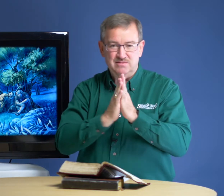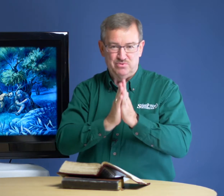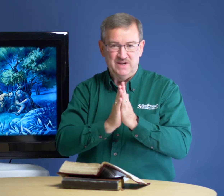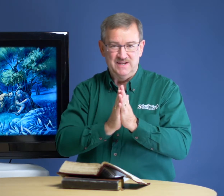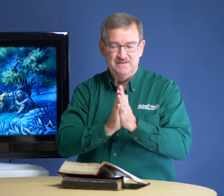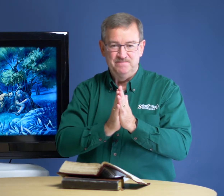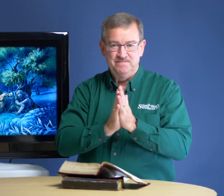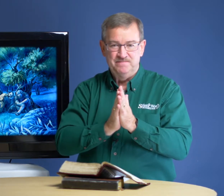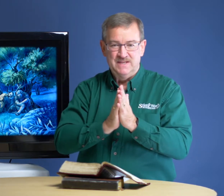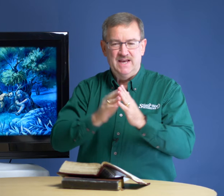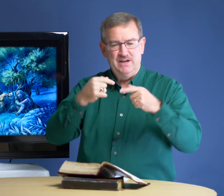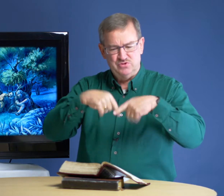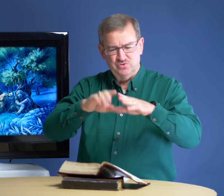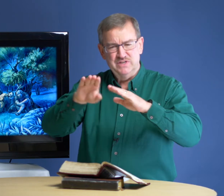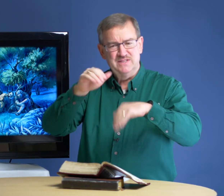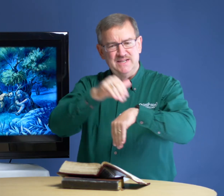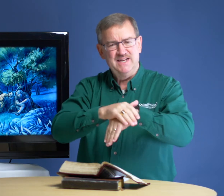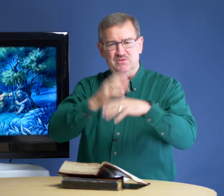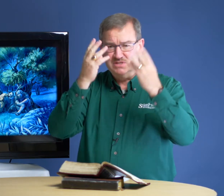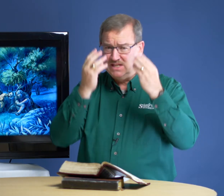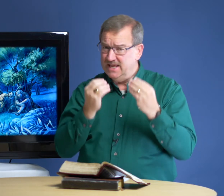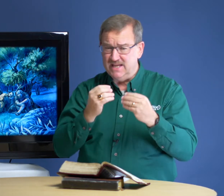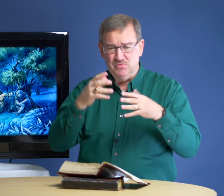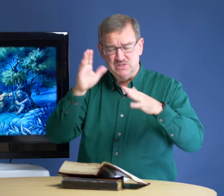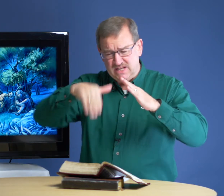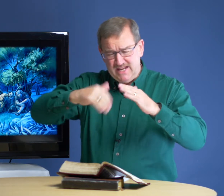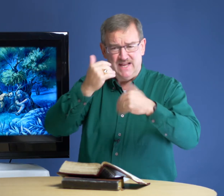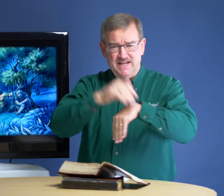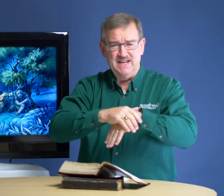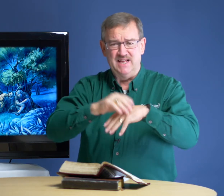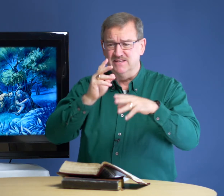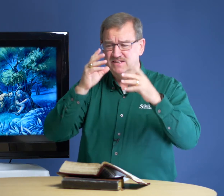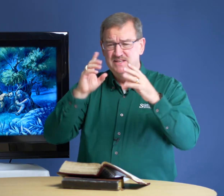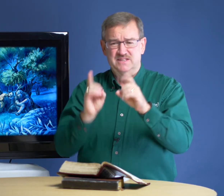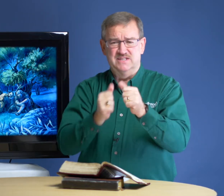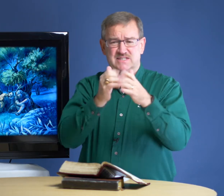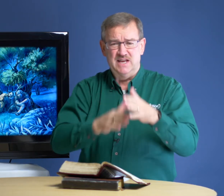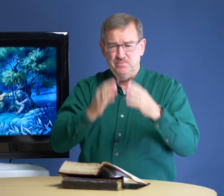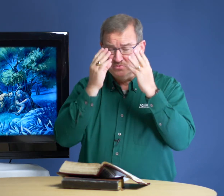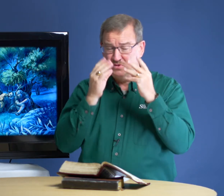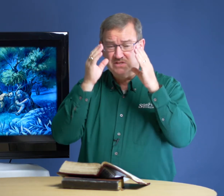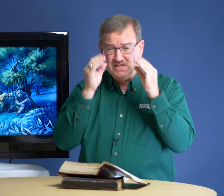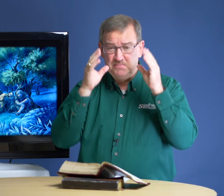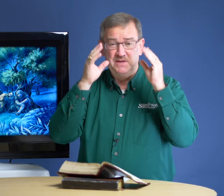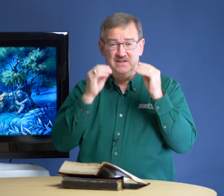pray. And it was during the night. It was late. It was late at night. And the disciples were sleepy and